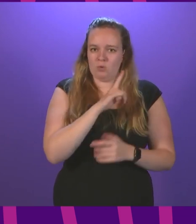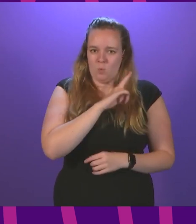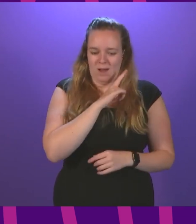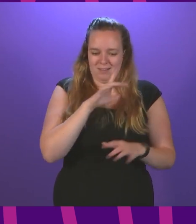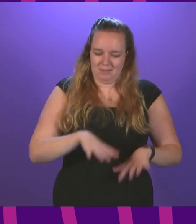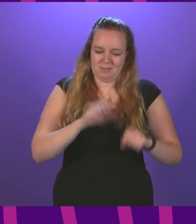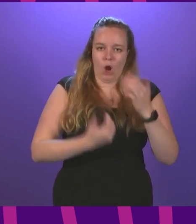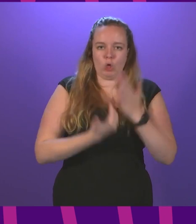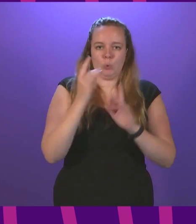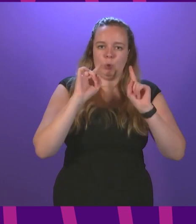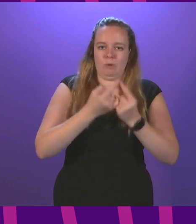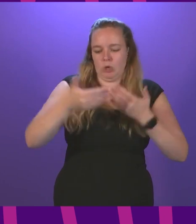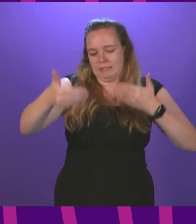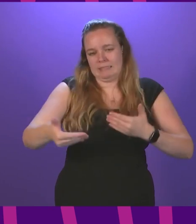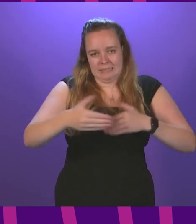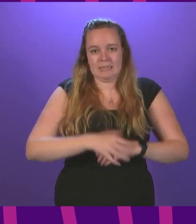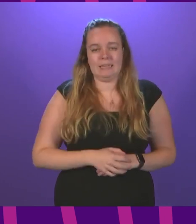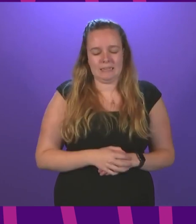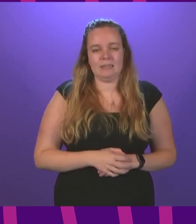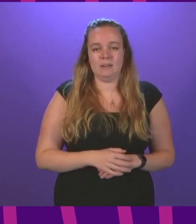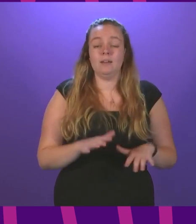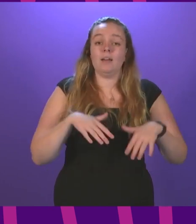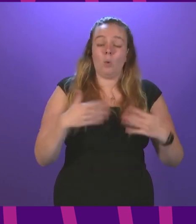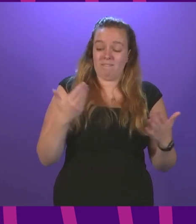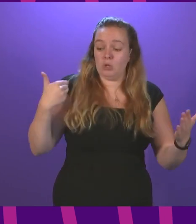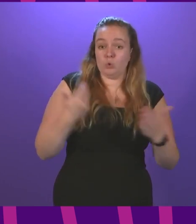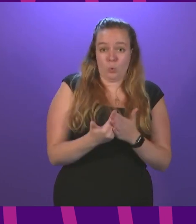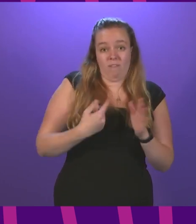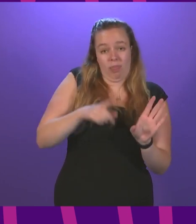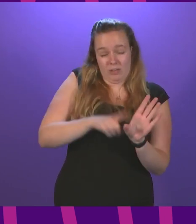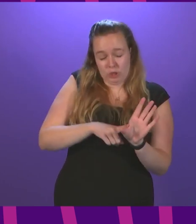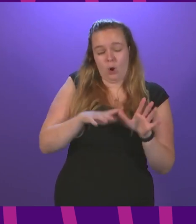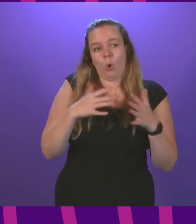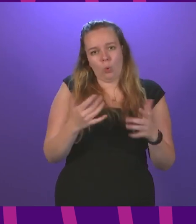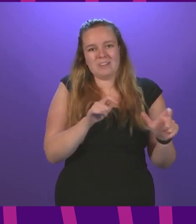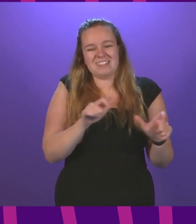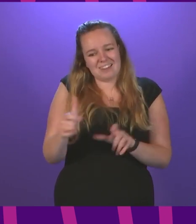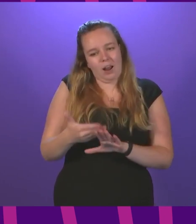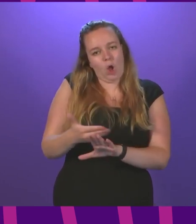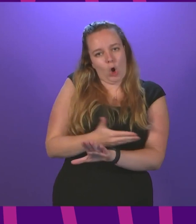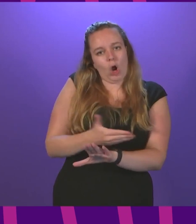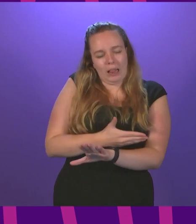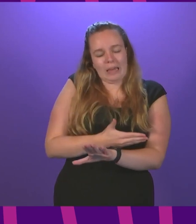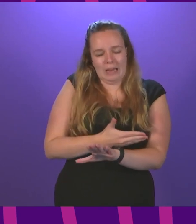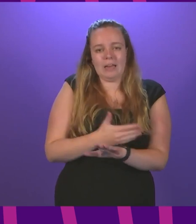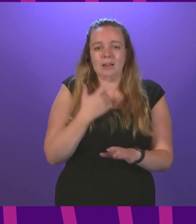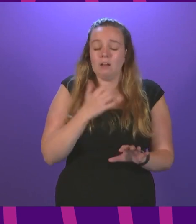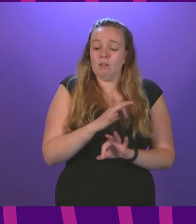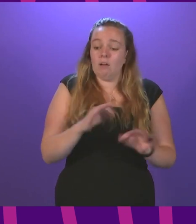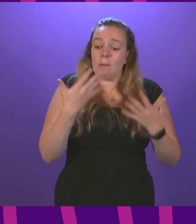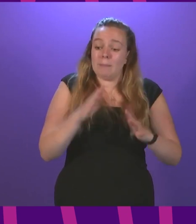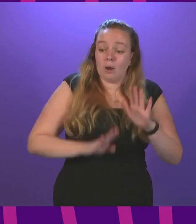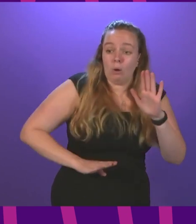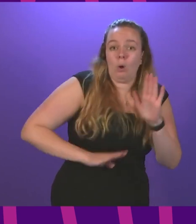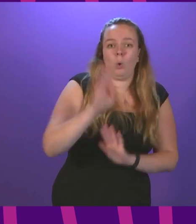the start of the new university term. However, so far this year, although it is still early in the new term, there has not been